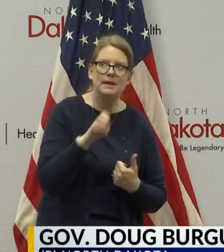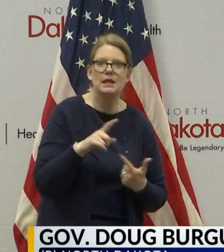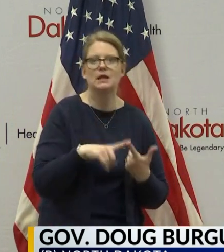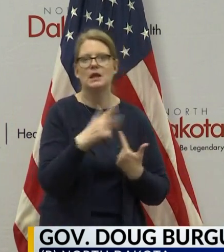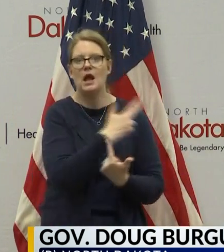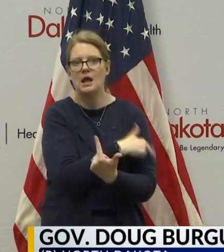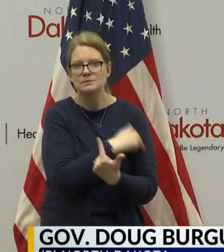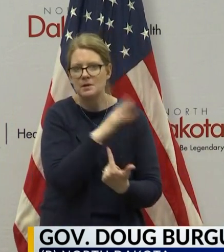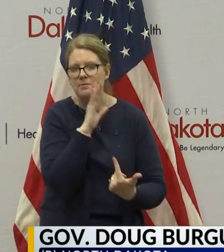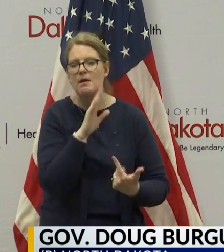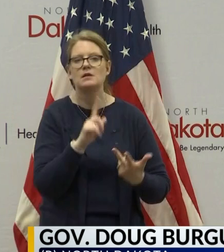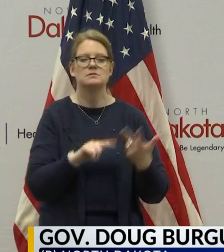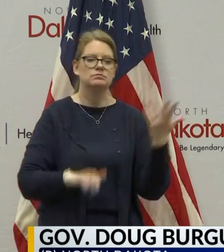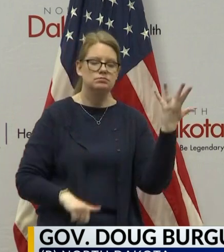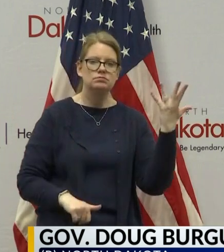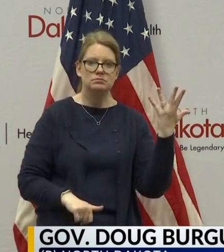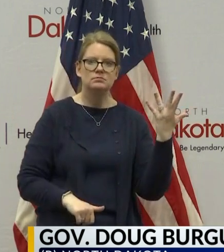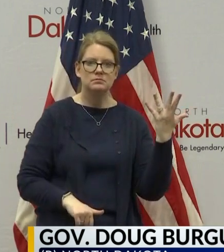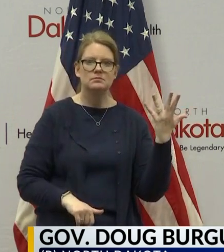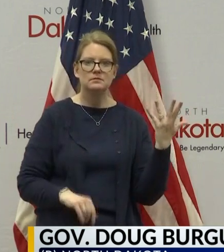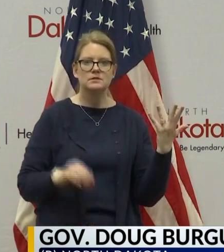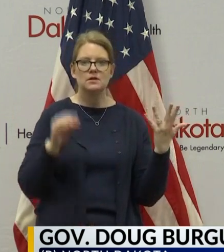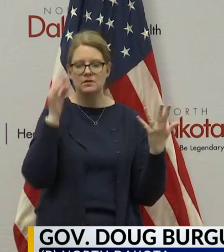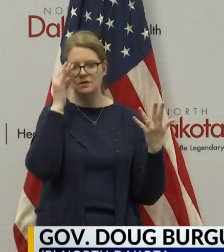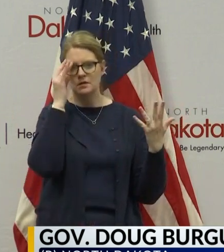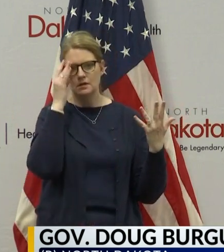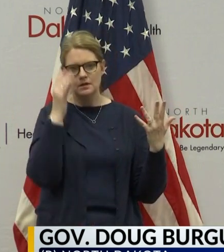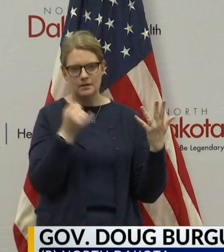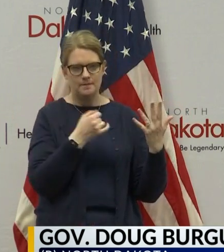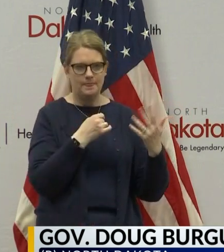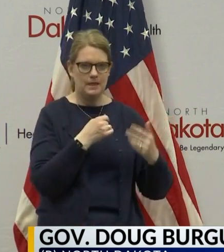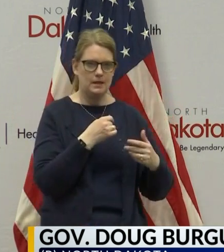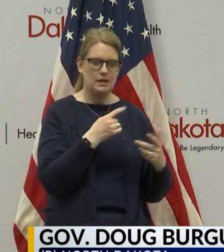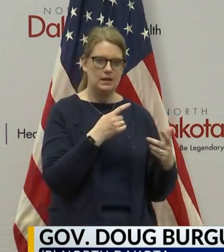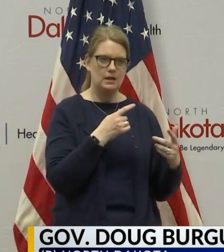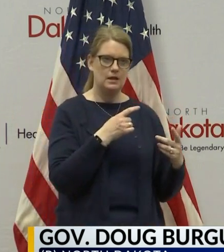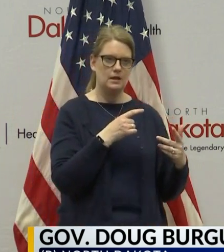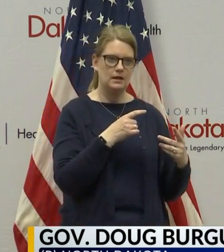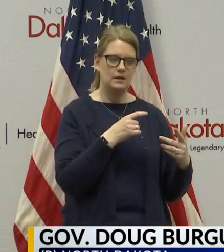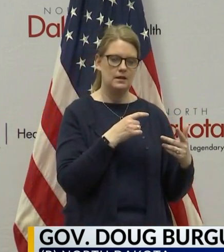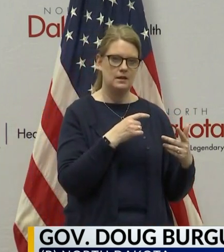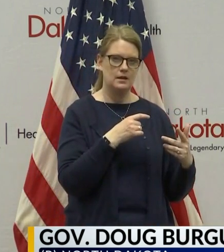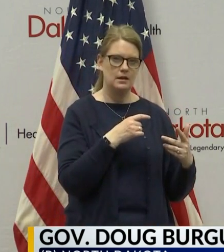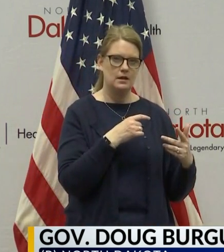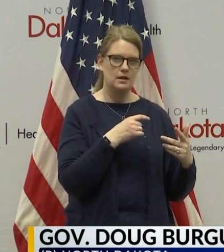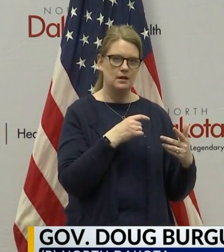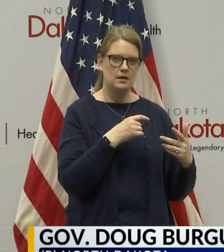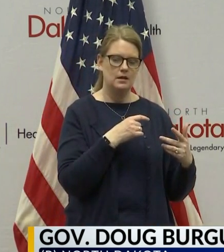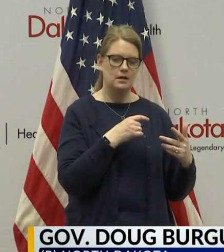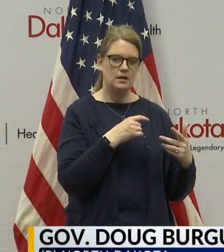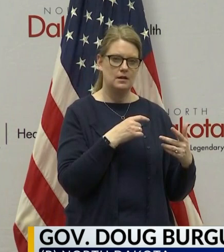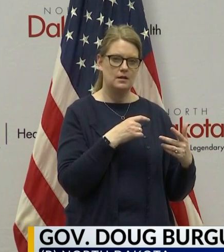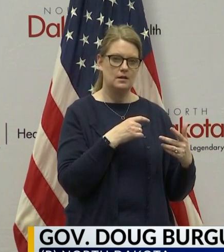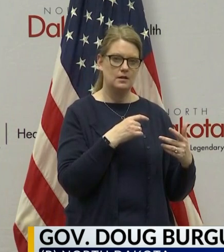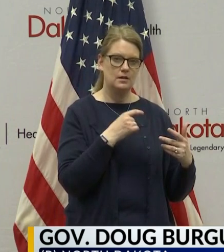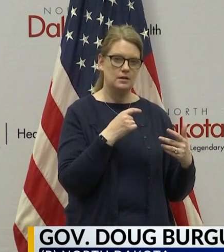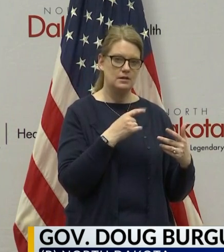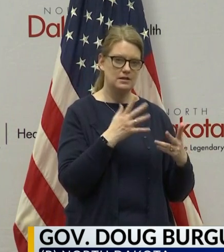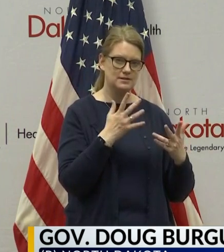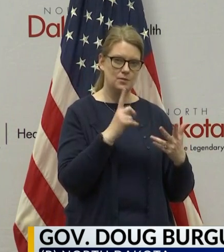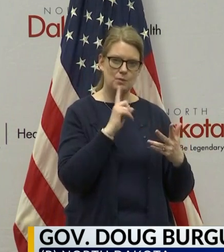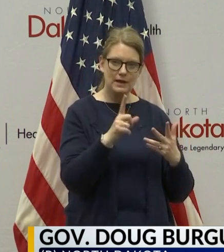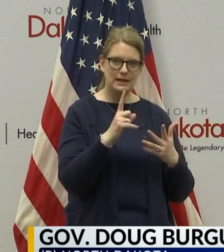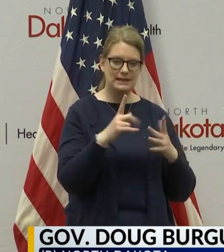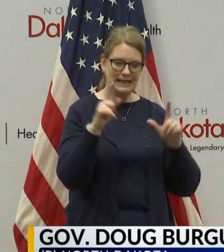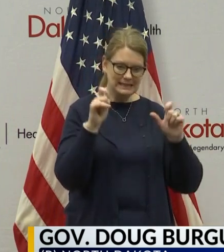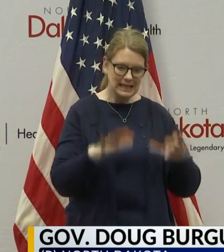hospital beds. It saves us, you know, all kinds of stuff. So that was one. And if we, and again, because there's been such